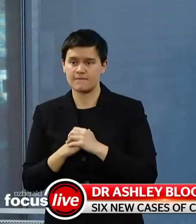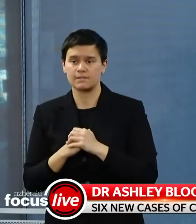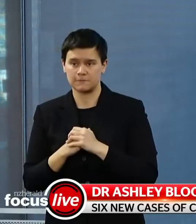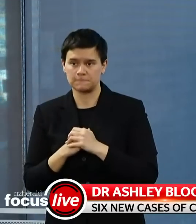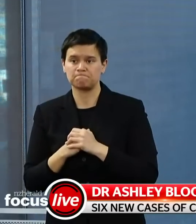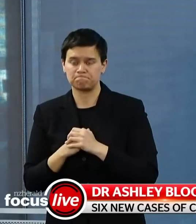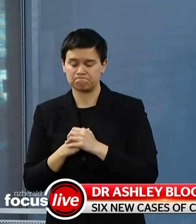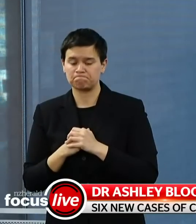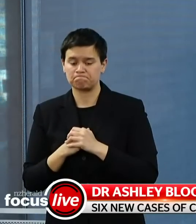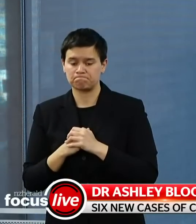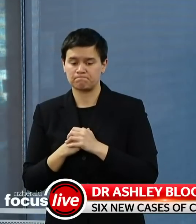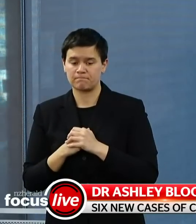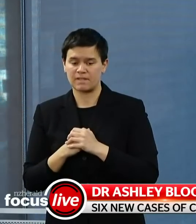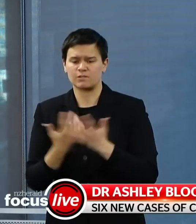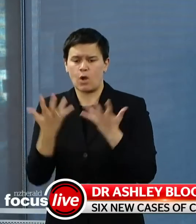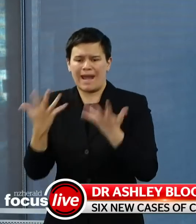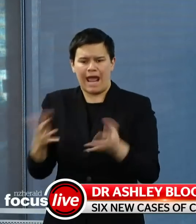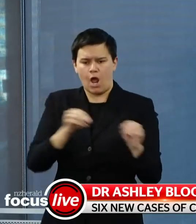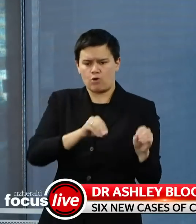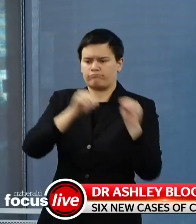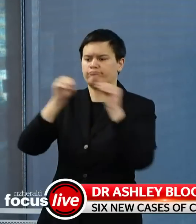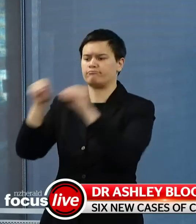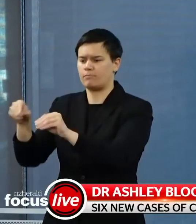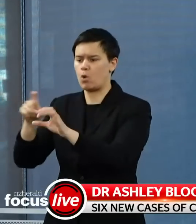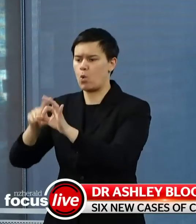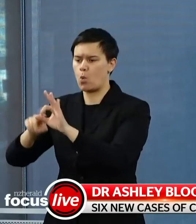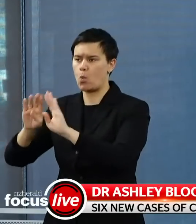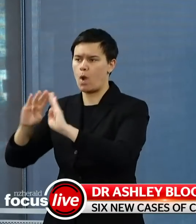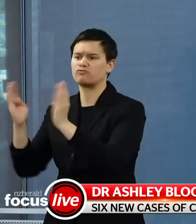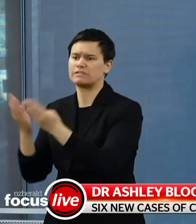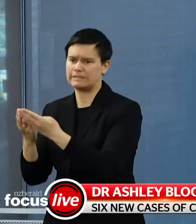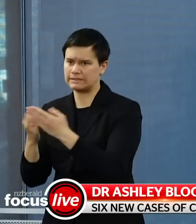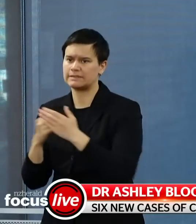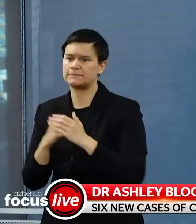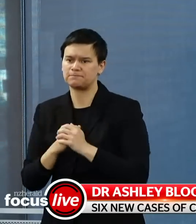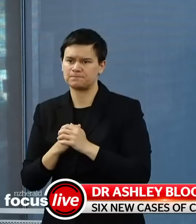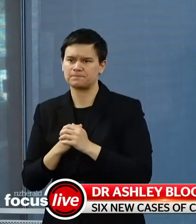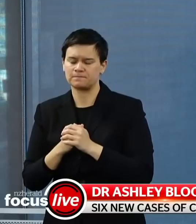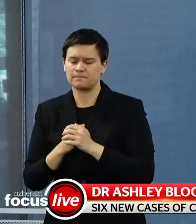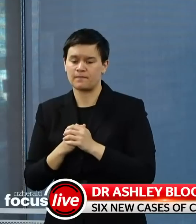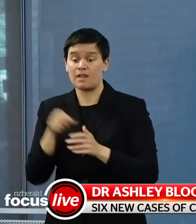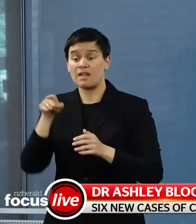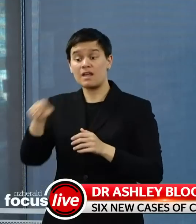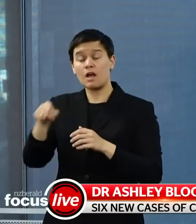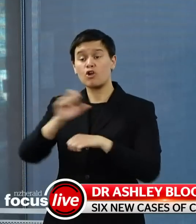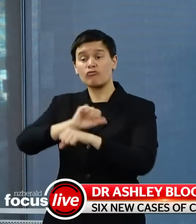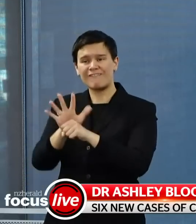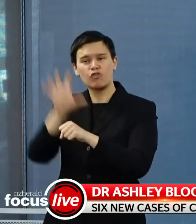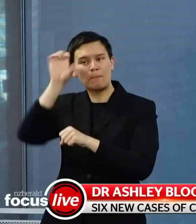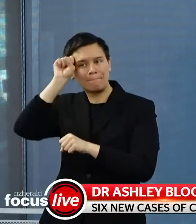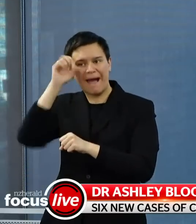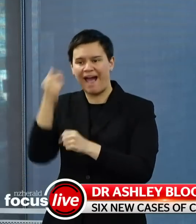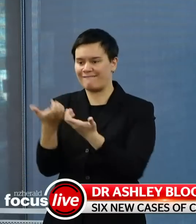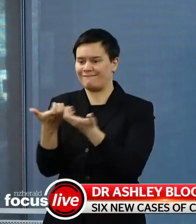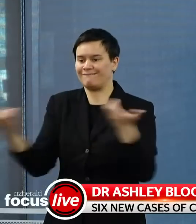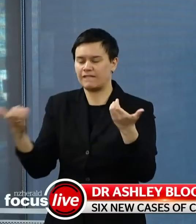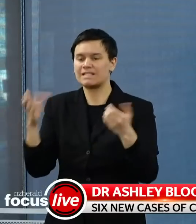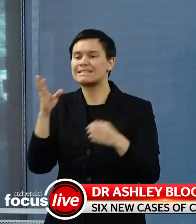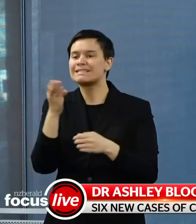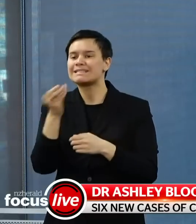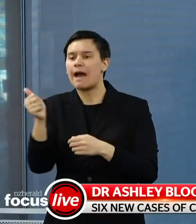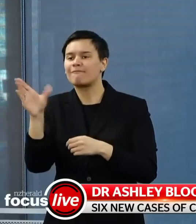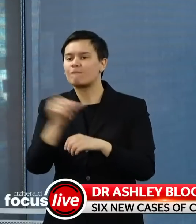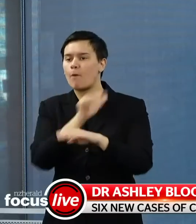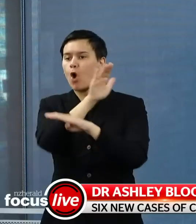managed isolation and are now in quarantine, while 82 are community cases. And our total number of confirmed